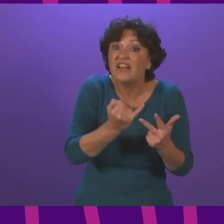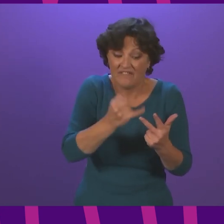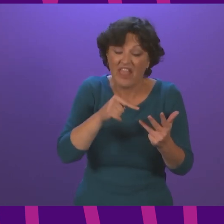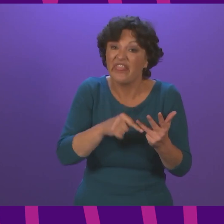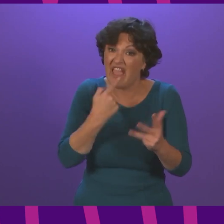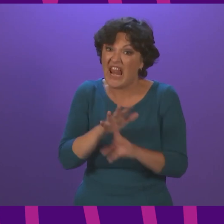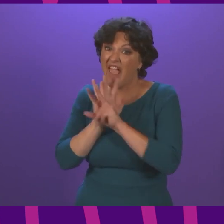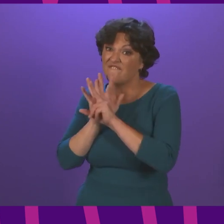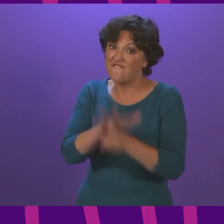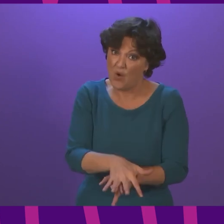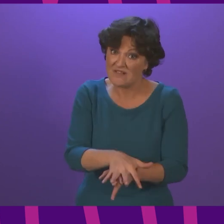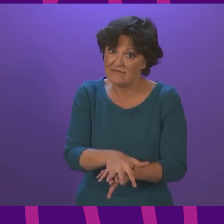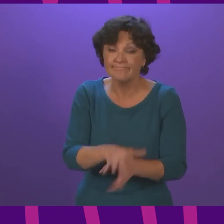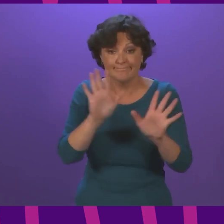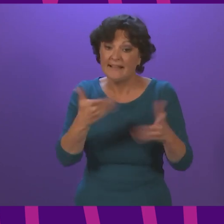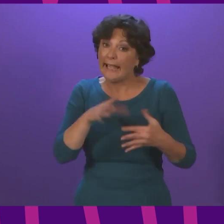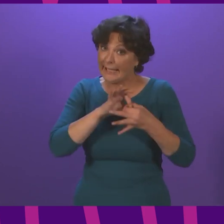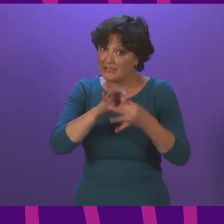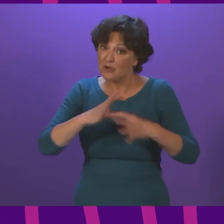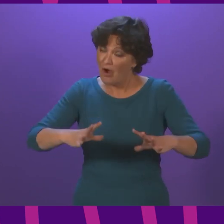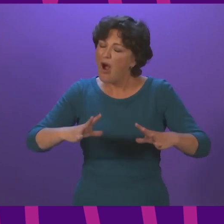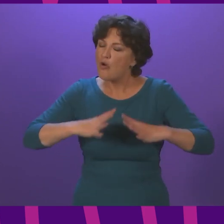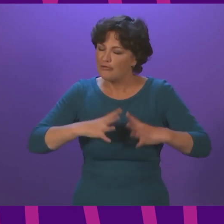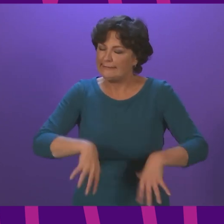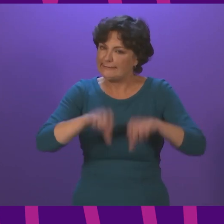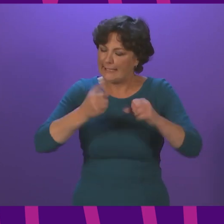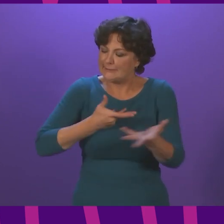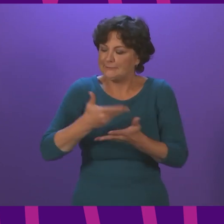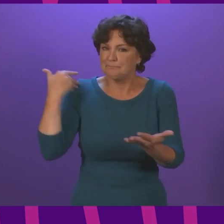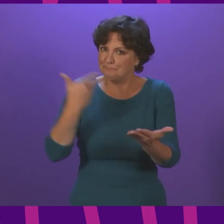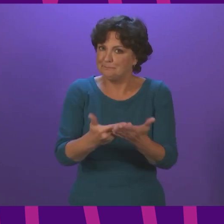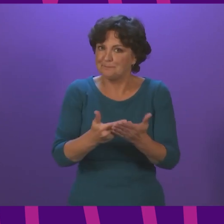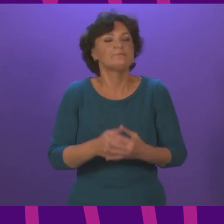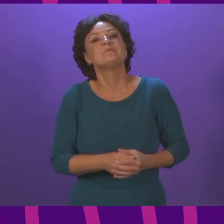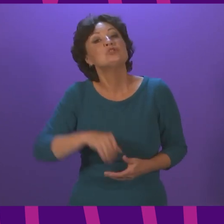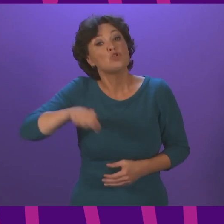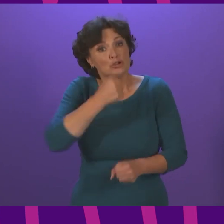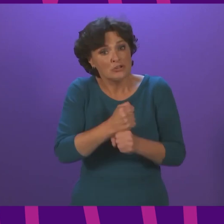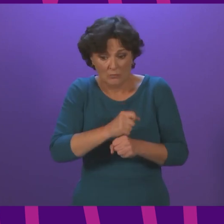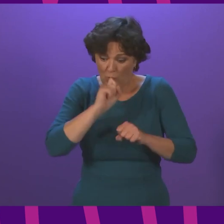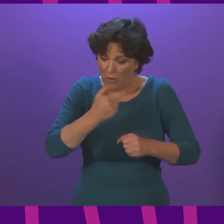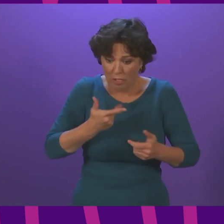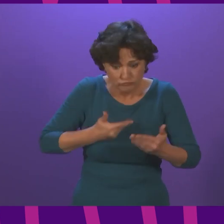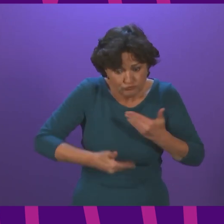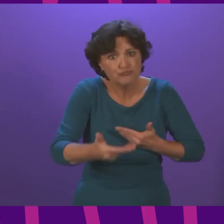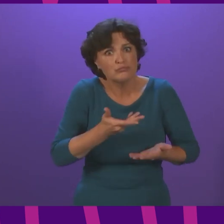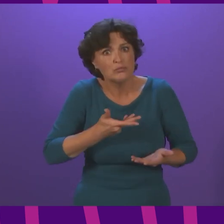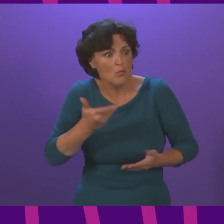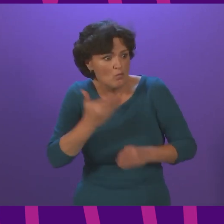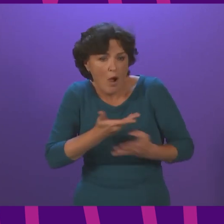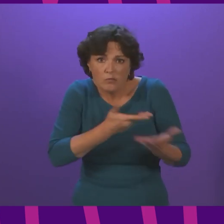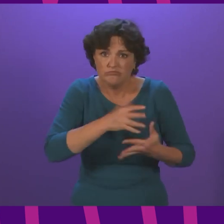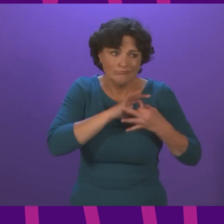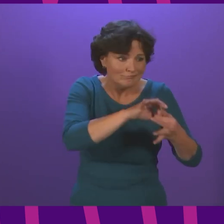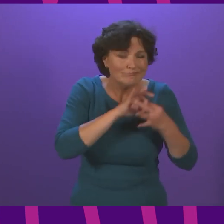engagement work has already started. The Scottish Government also will continue to engage in the days and weeks ahead with businesses who are subject